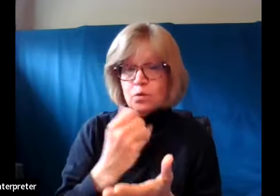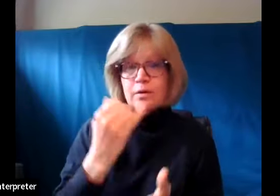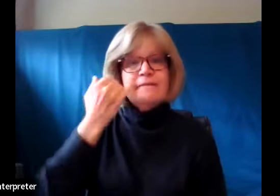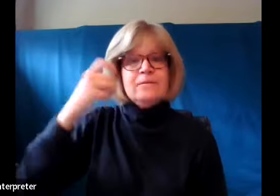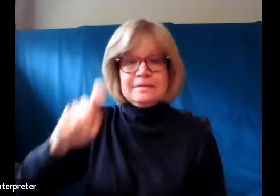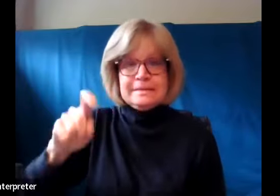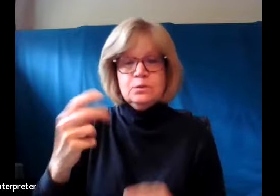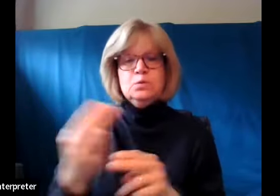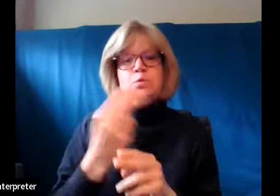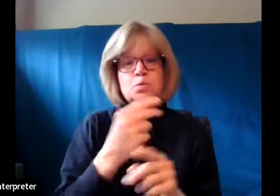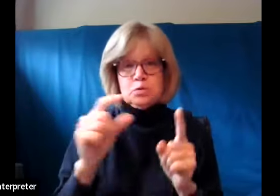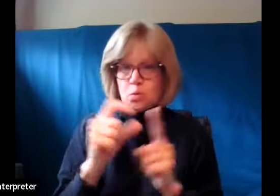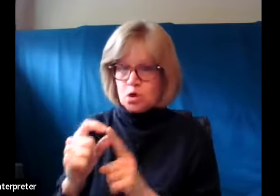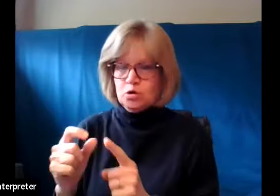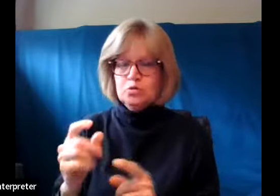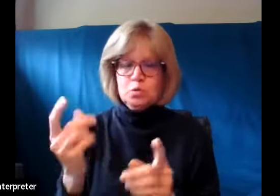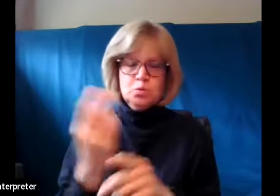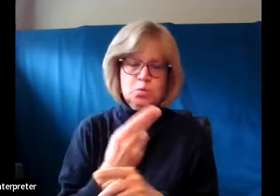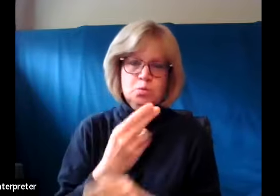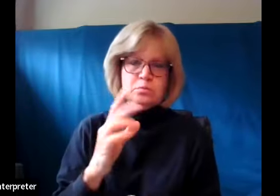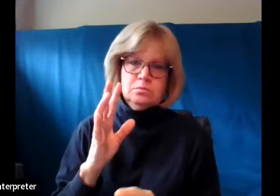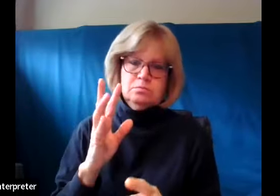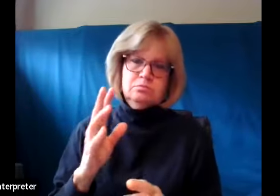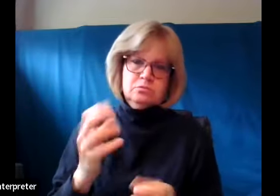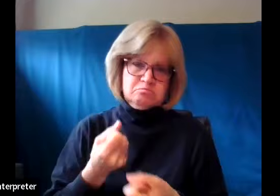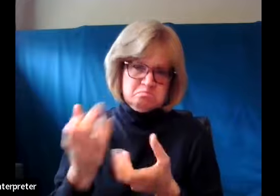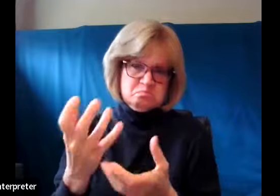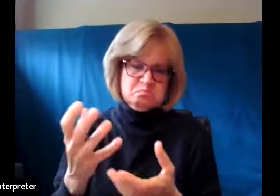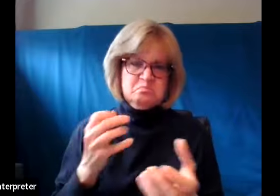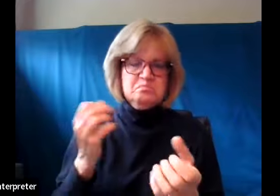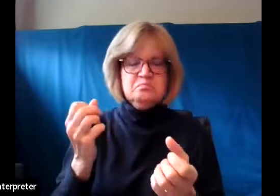Sometimes just showing up can be a powerful witness.